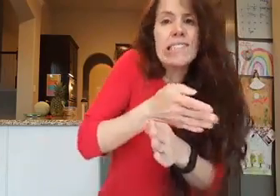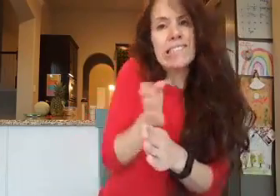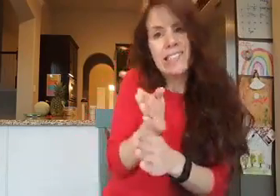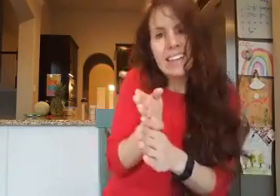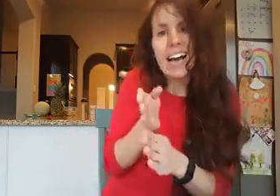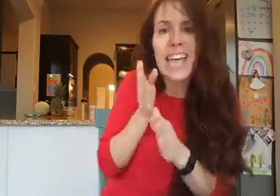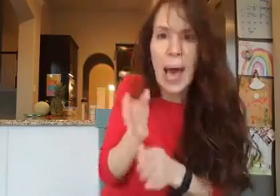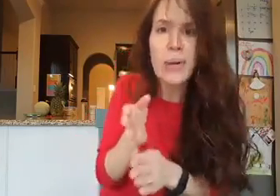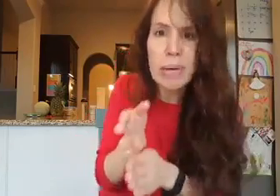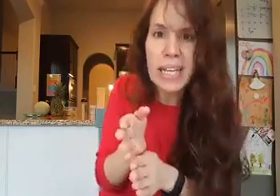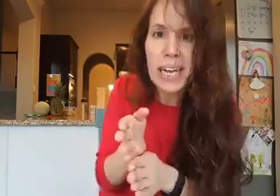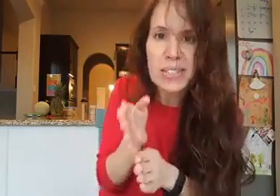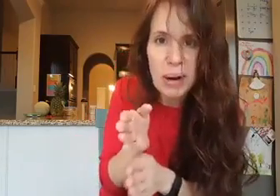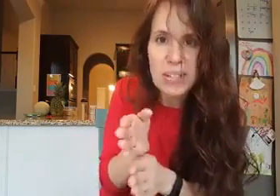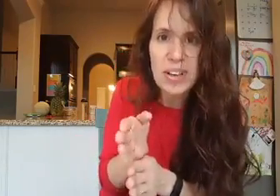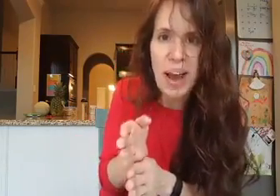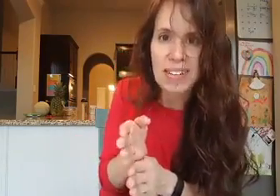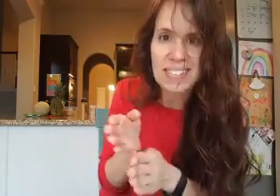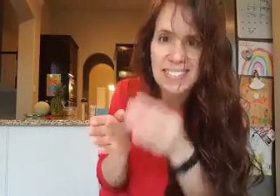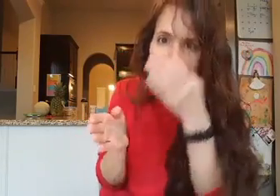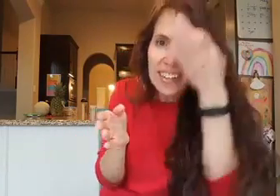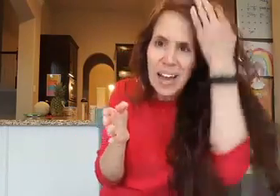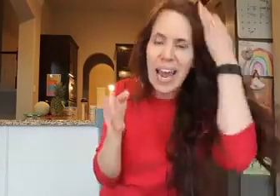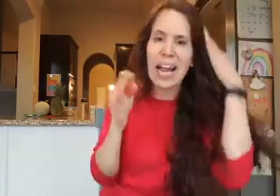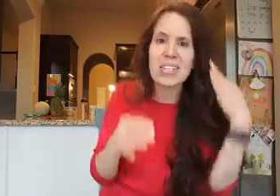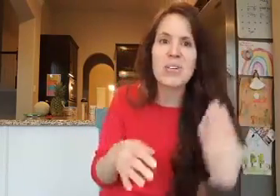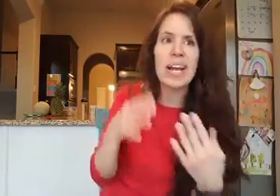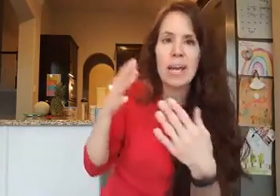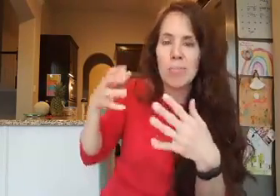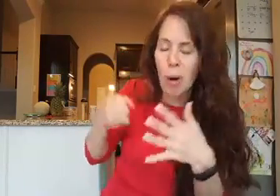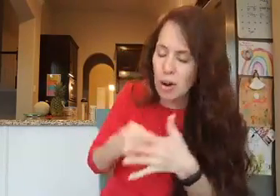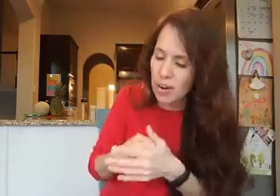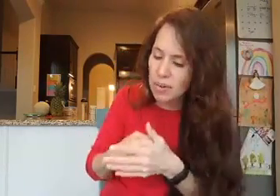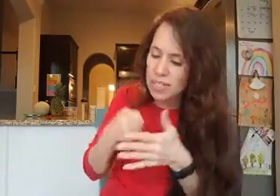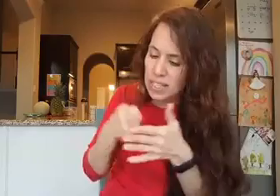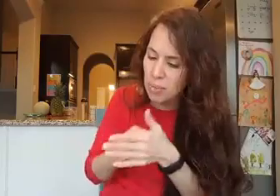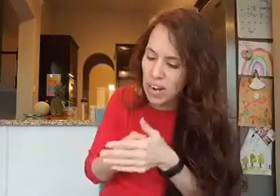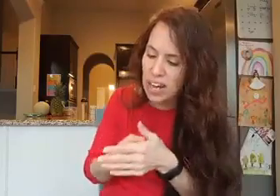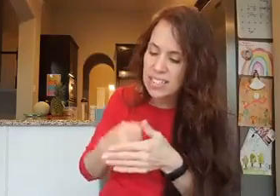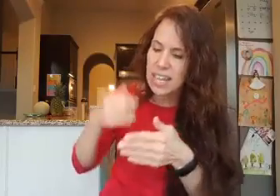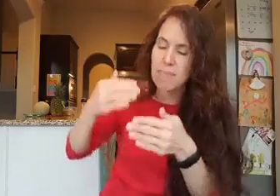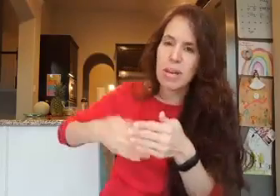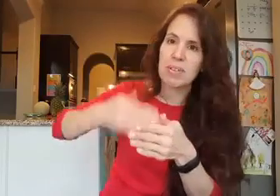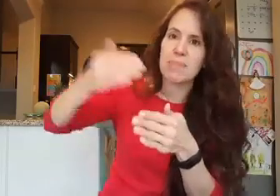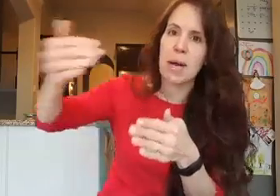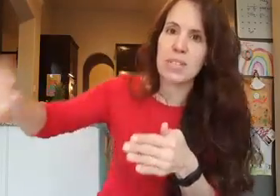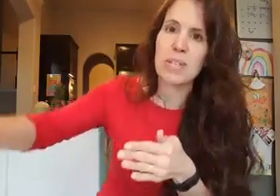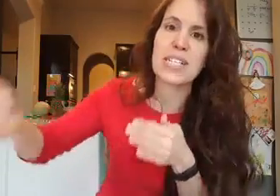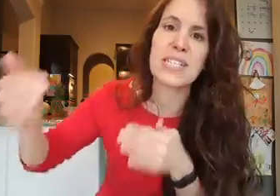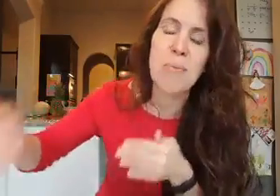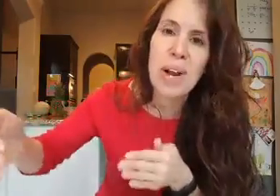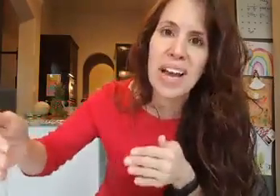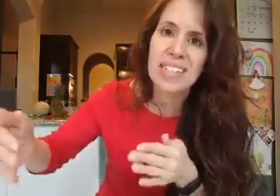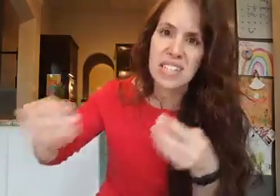accountability straightens you out. Answering and partnering with someone else and being responsible to someone else